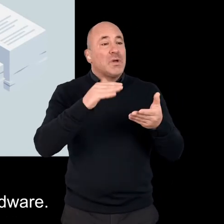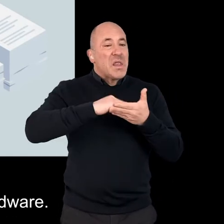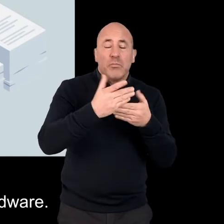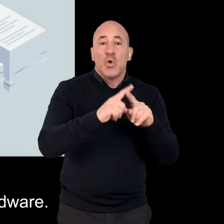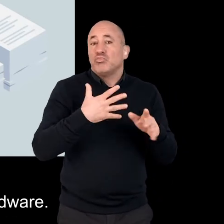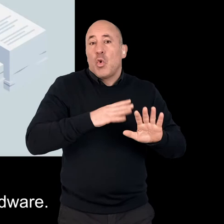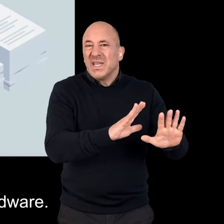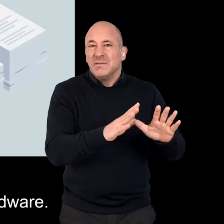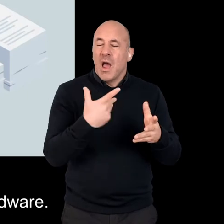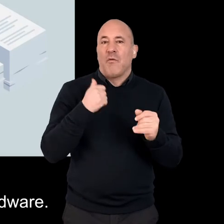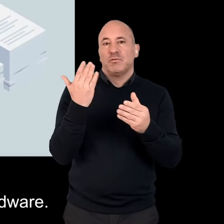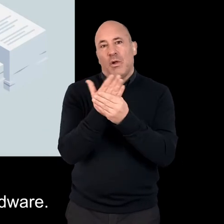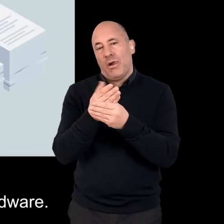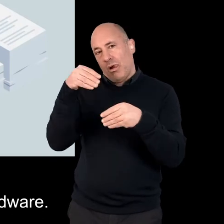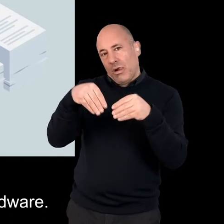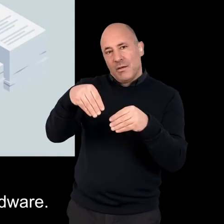require hardware.